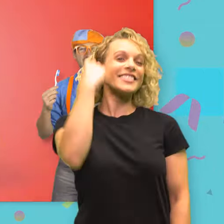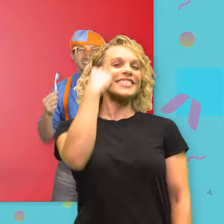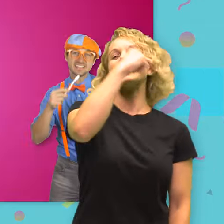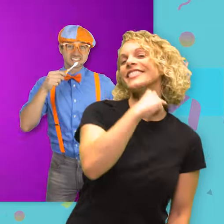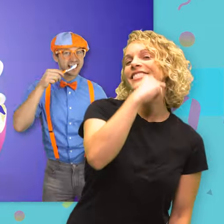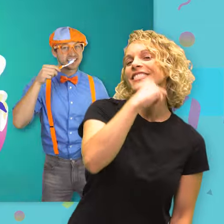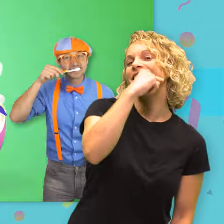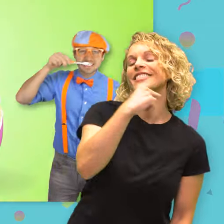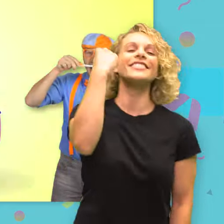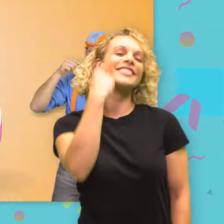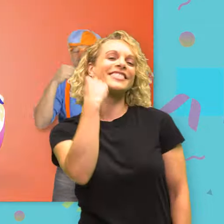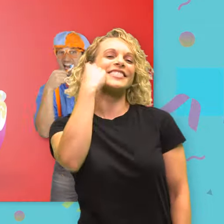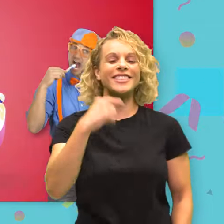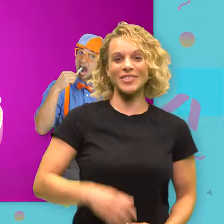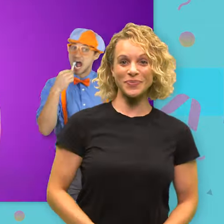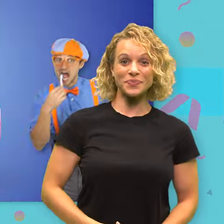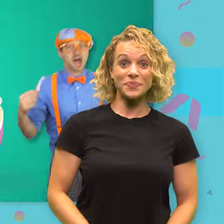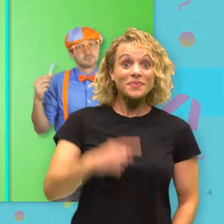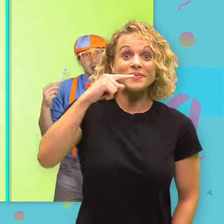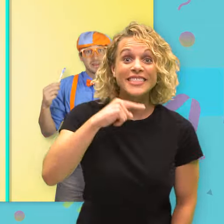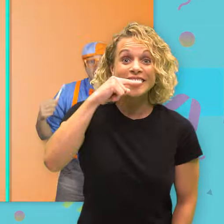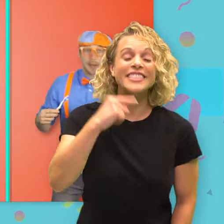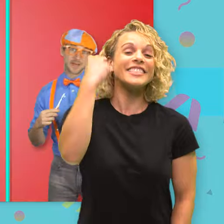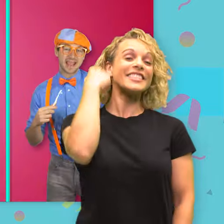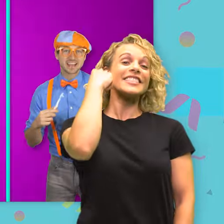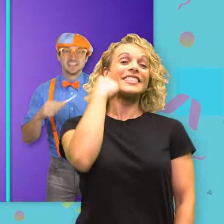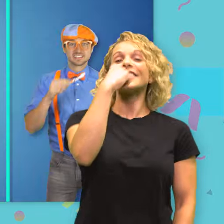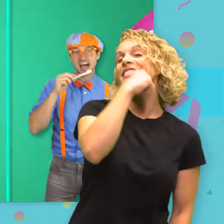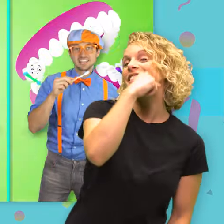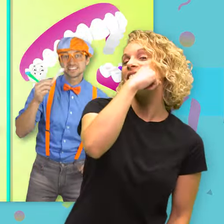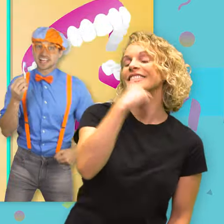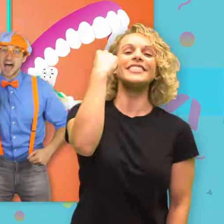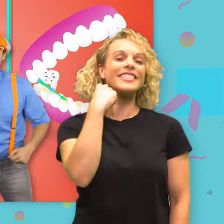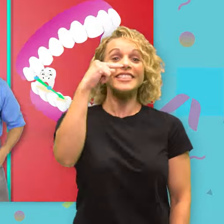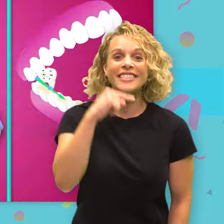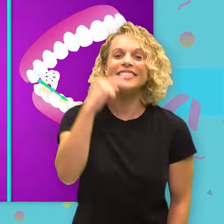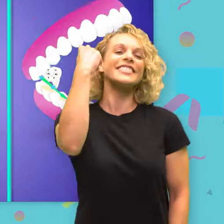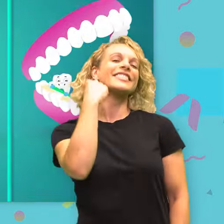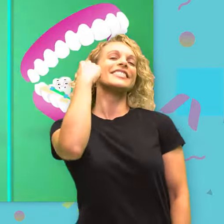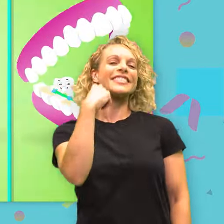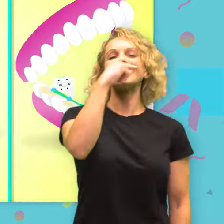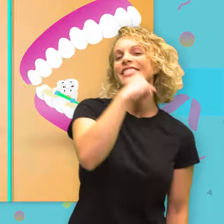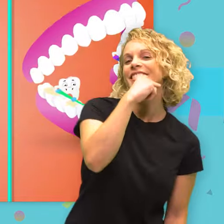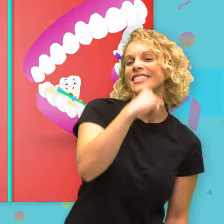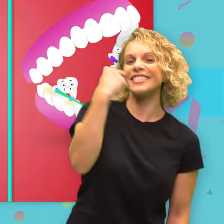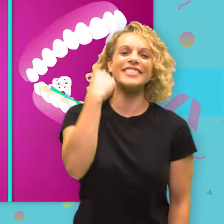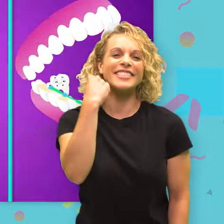back and side to side. Front, back, side to side. Front, back and side to side.